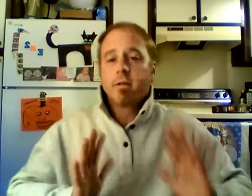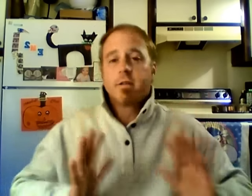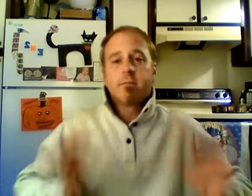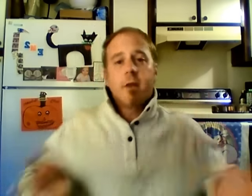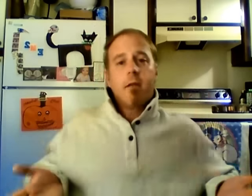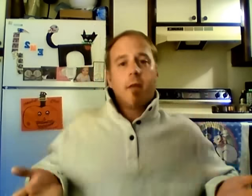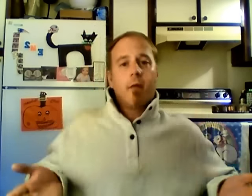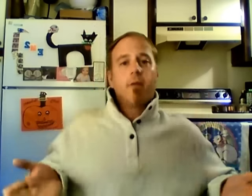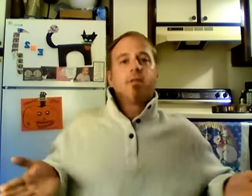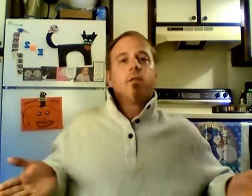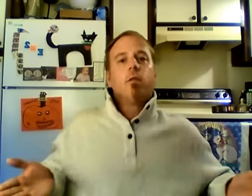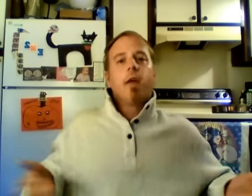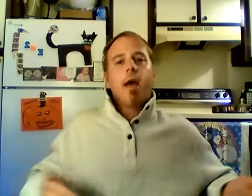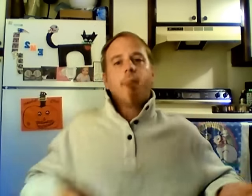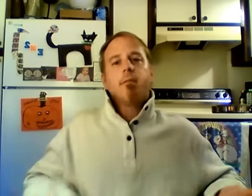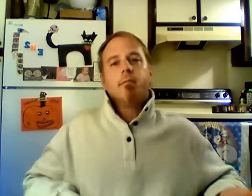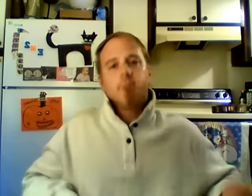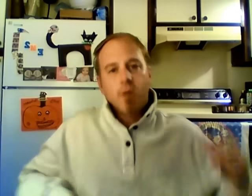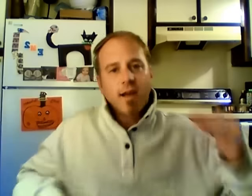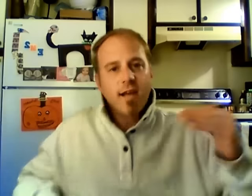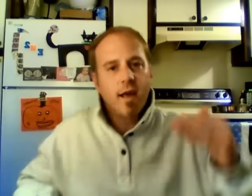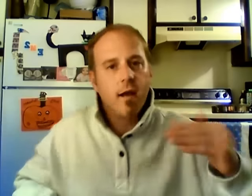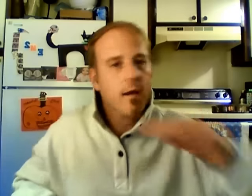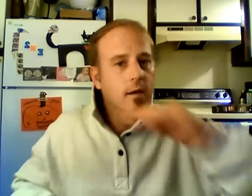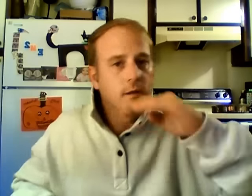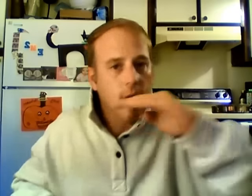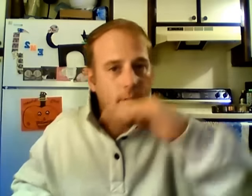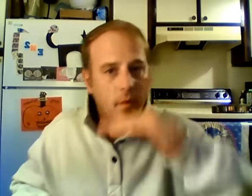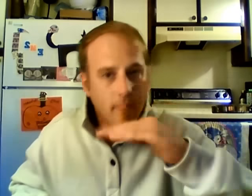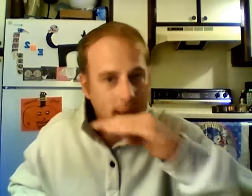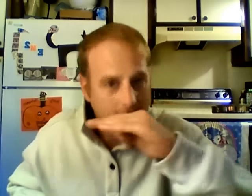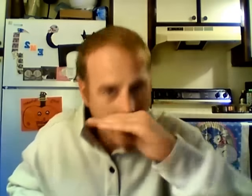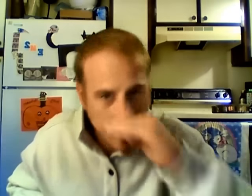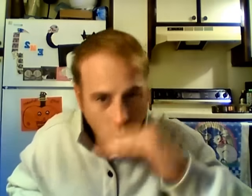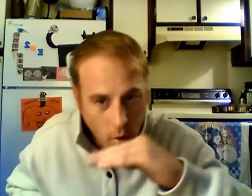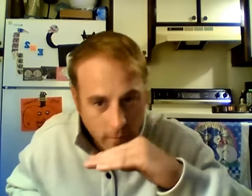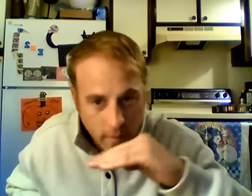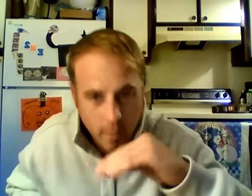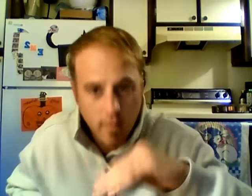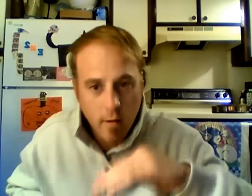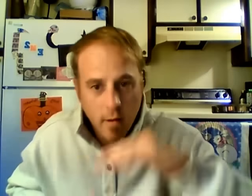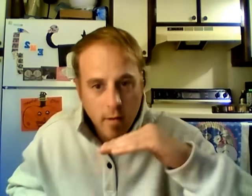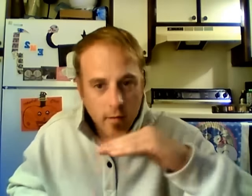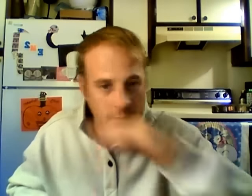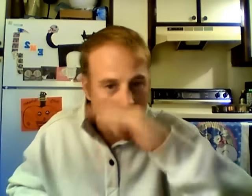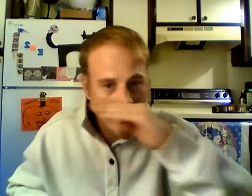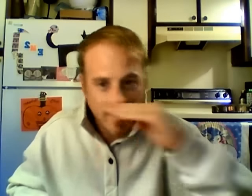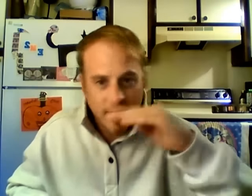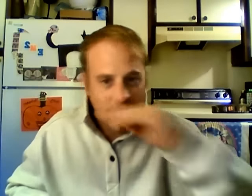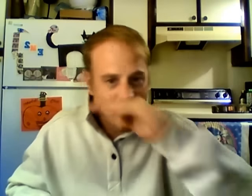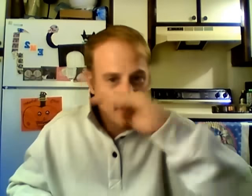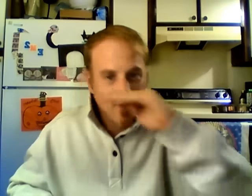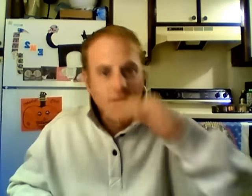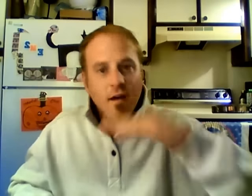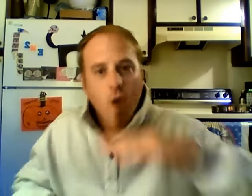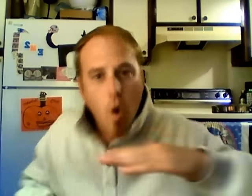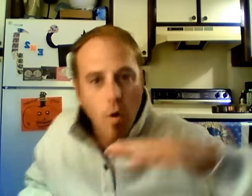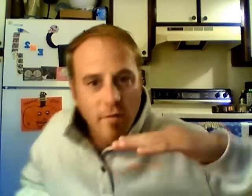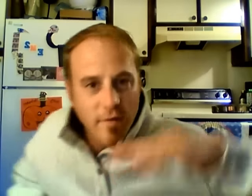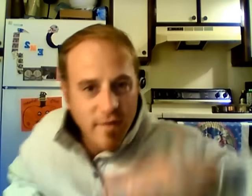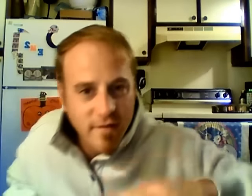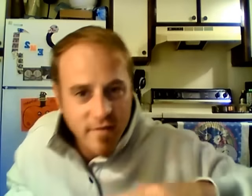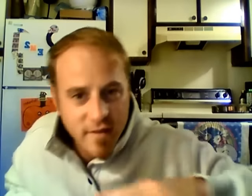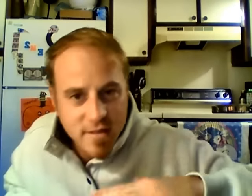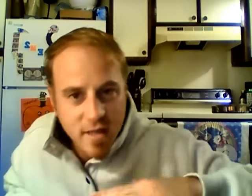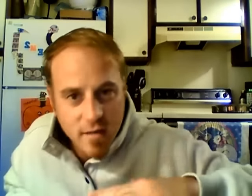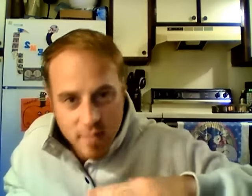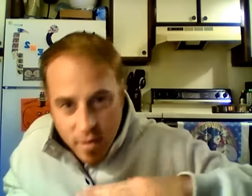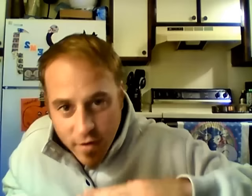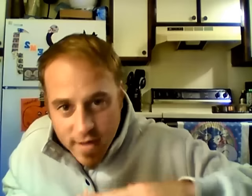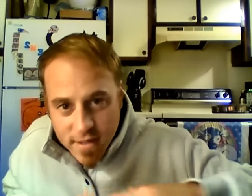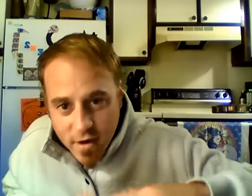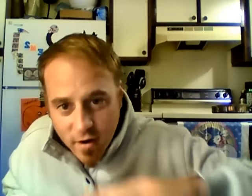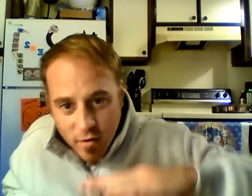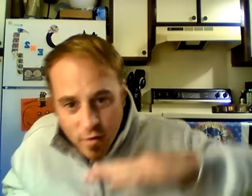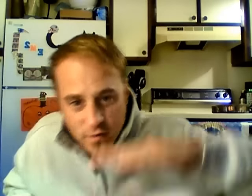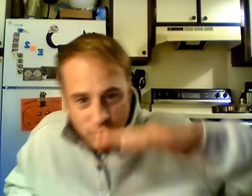personal experiment, I want to see what would happen. So I did. So I put my hand over the green circles